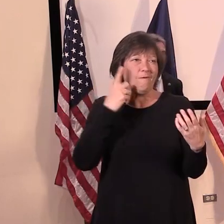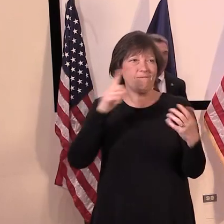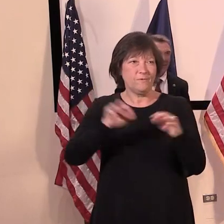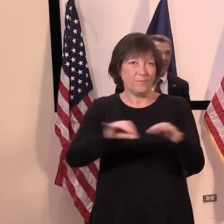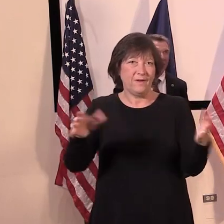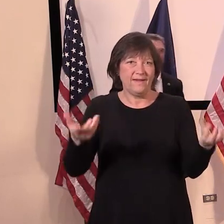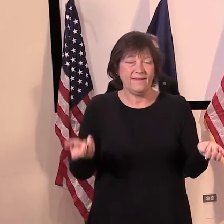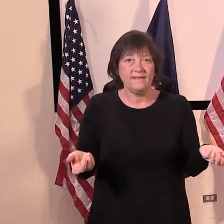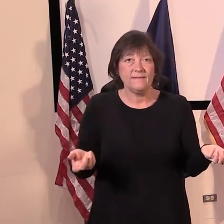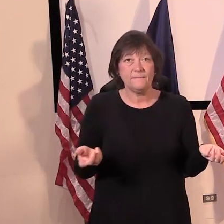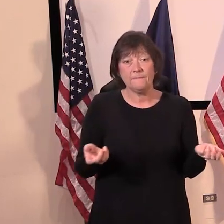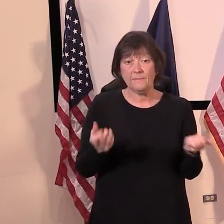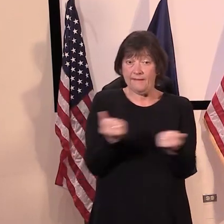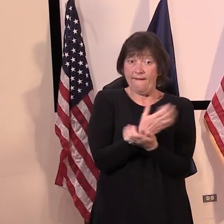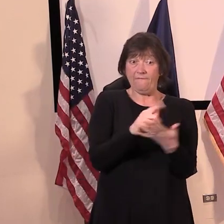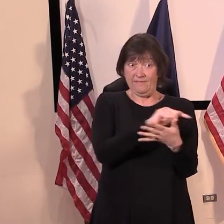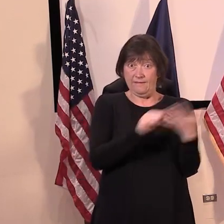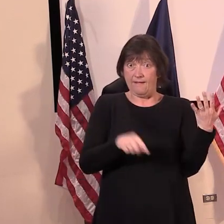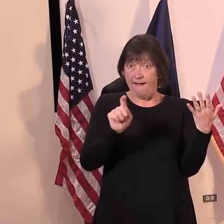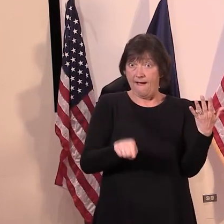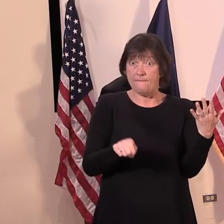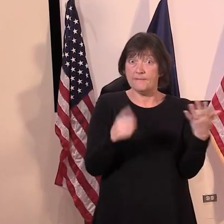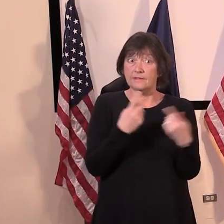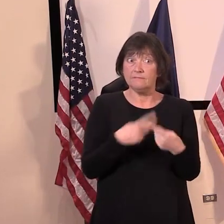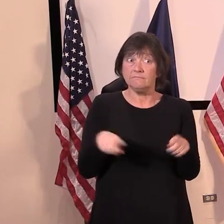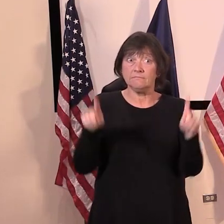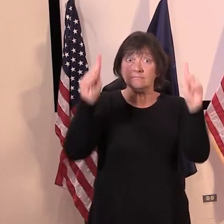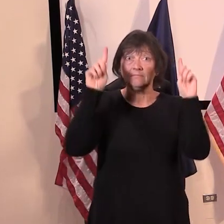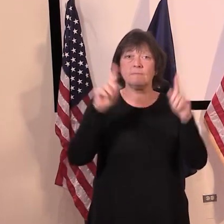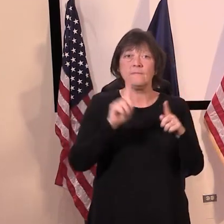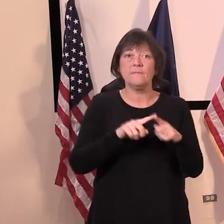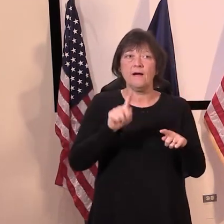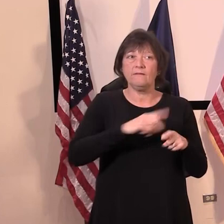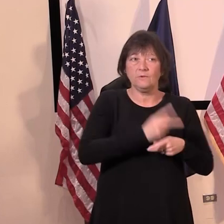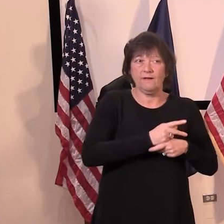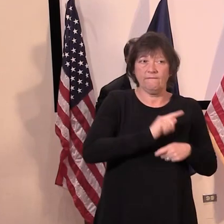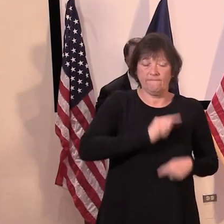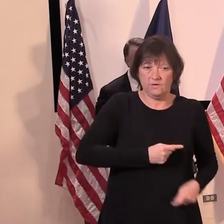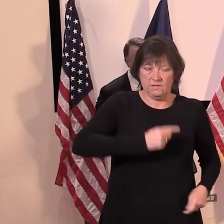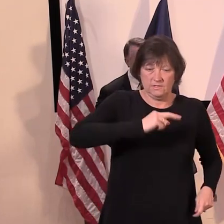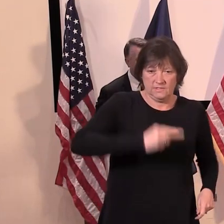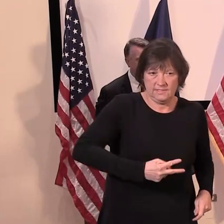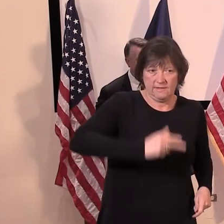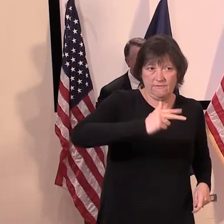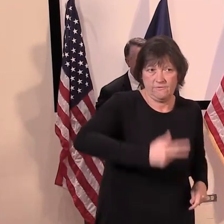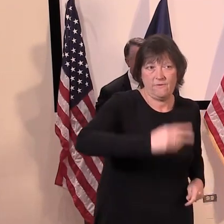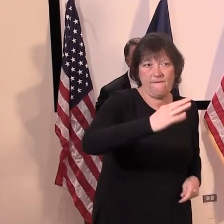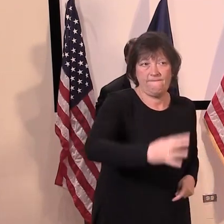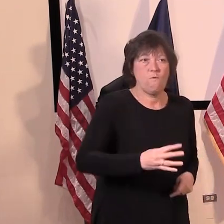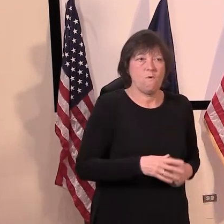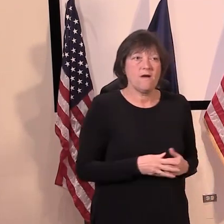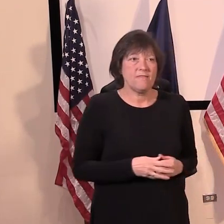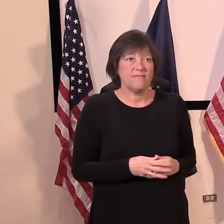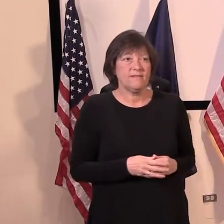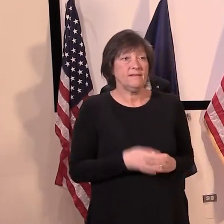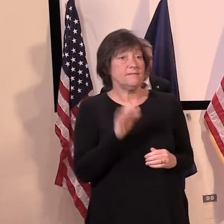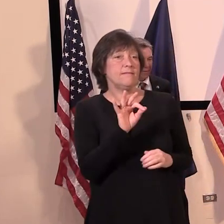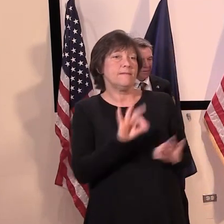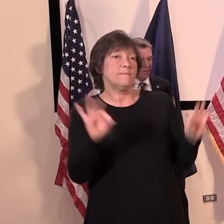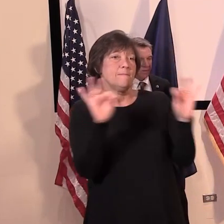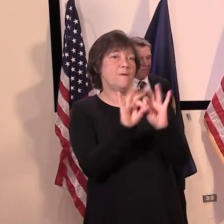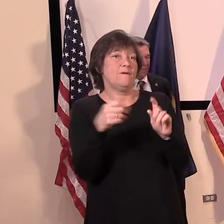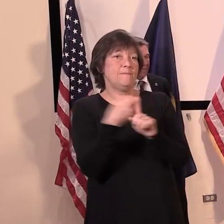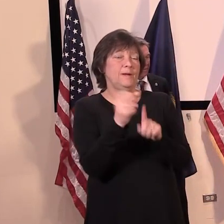be done to be successful, but they needed to be done in the way they were done and played out. And